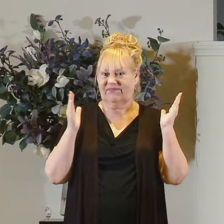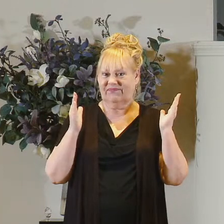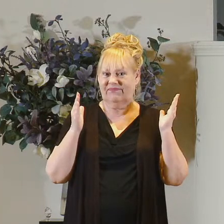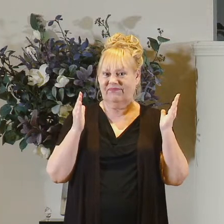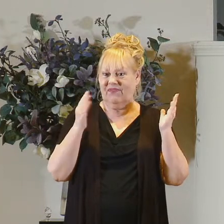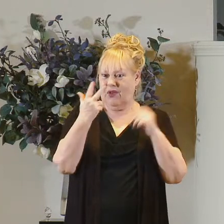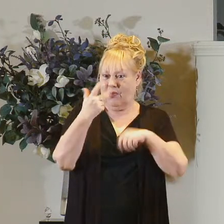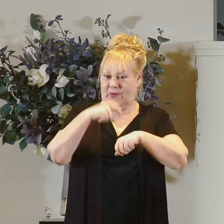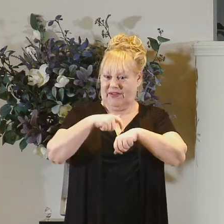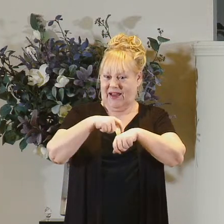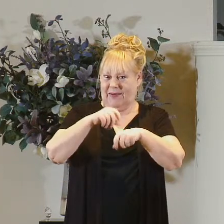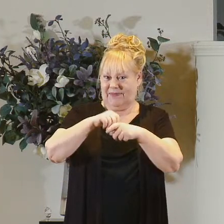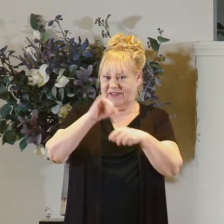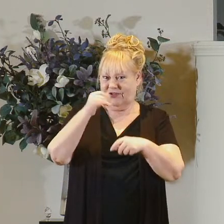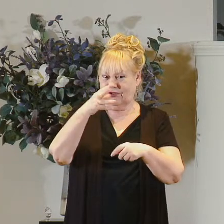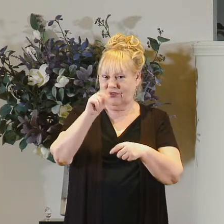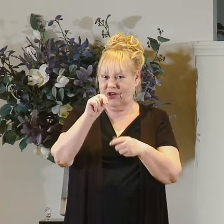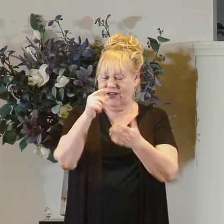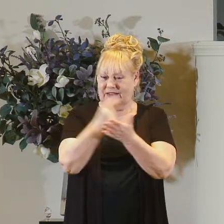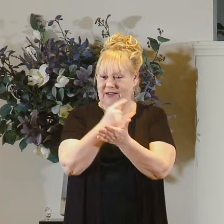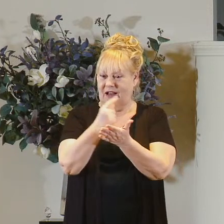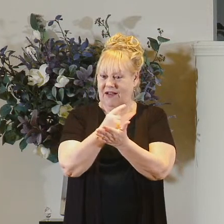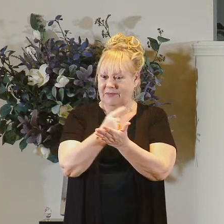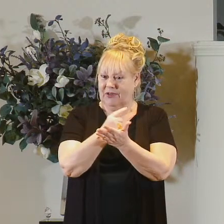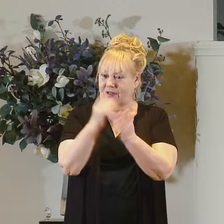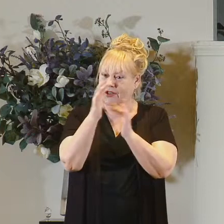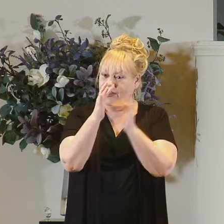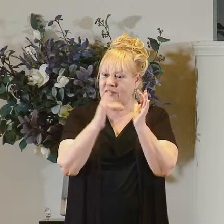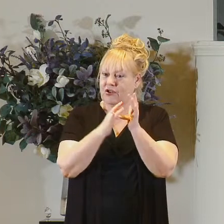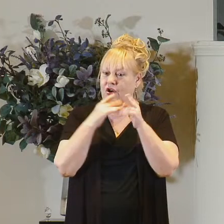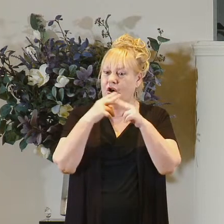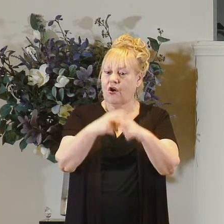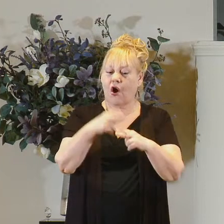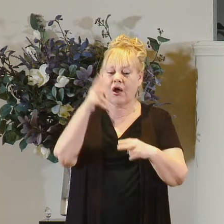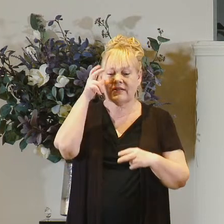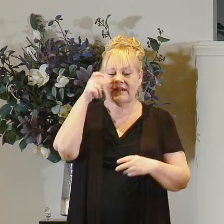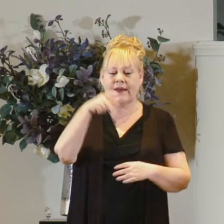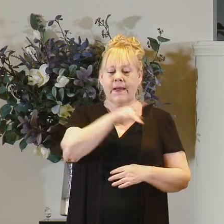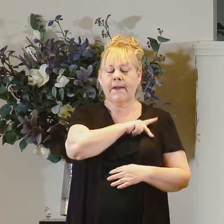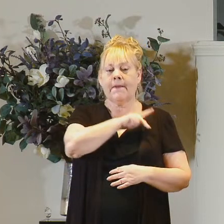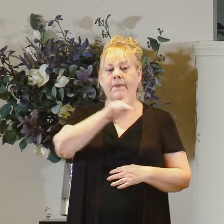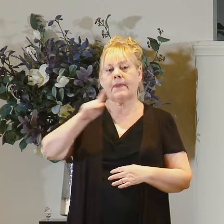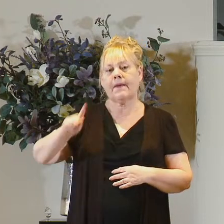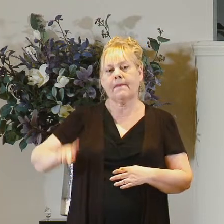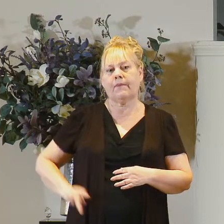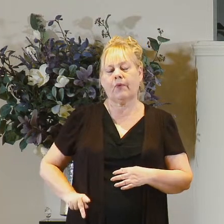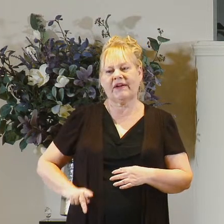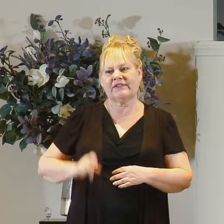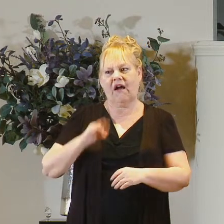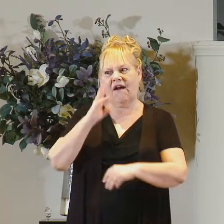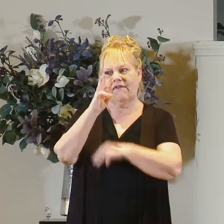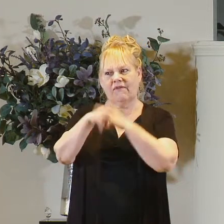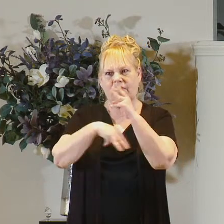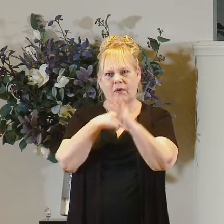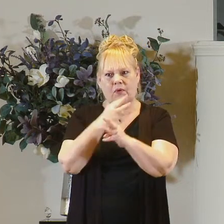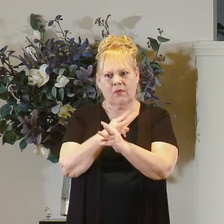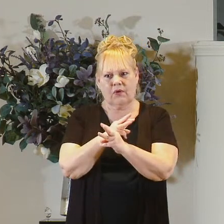times in john's gospel jesus calls satan the prince of this world